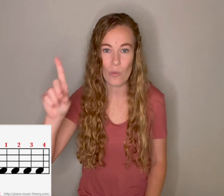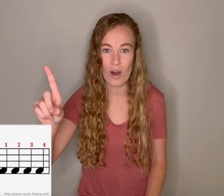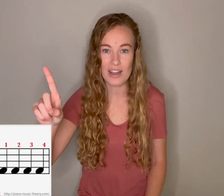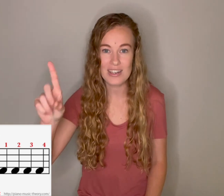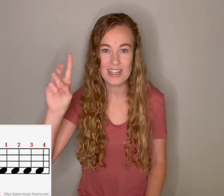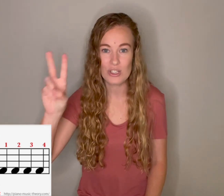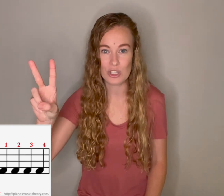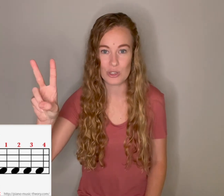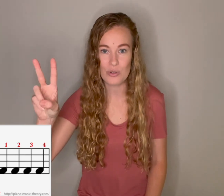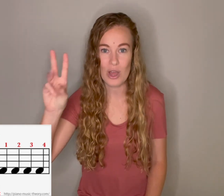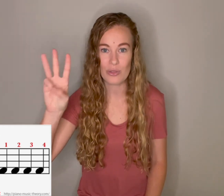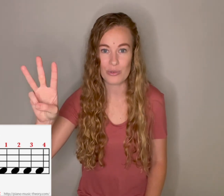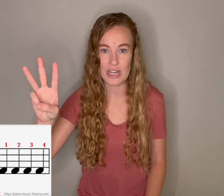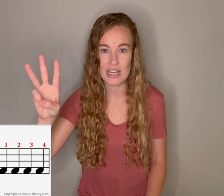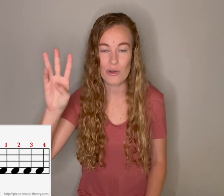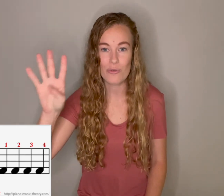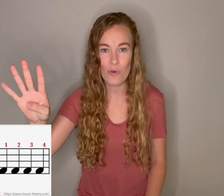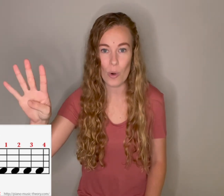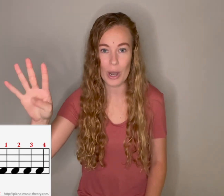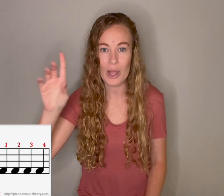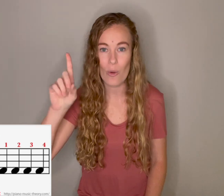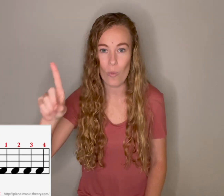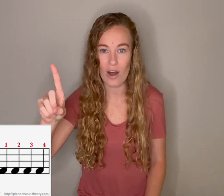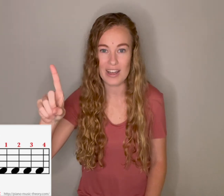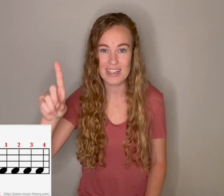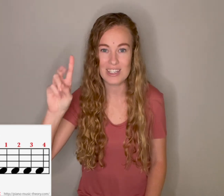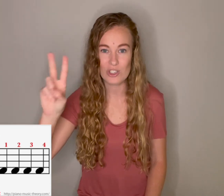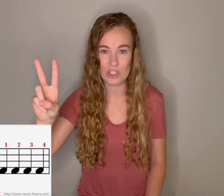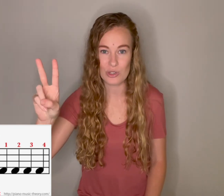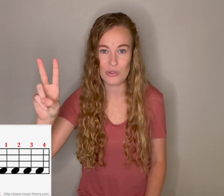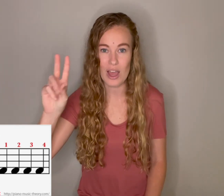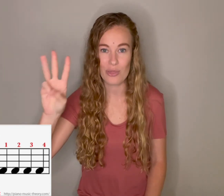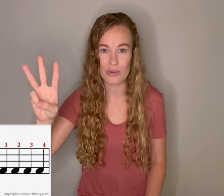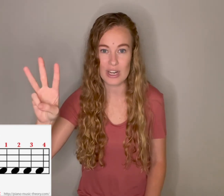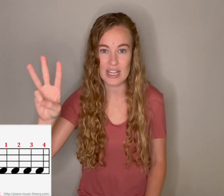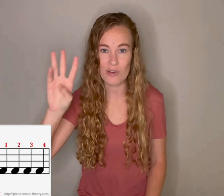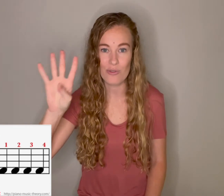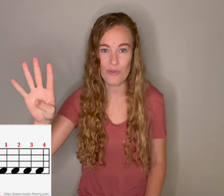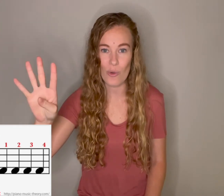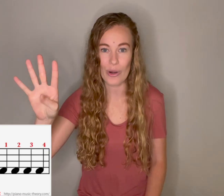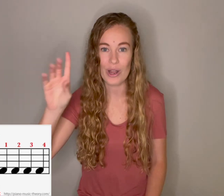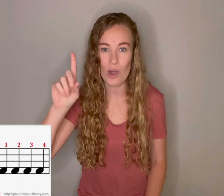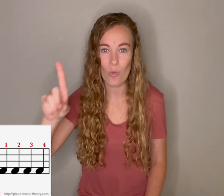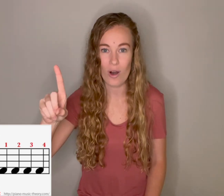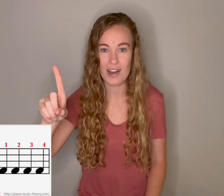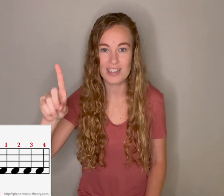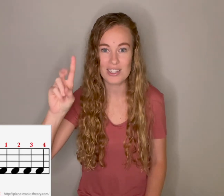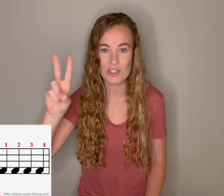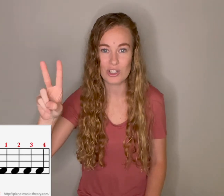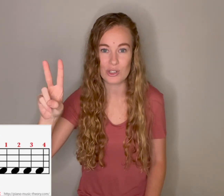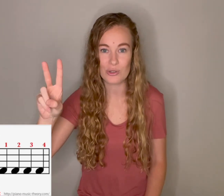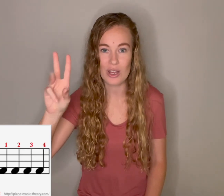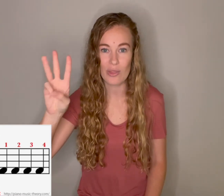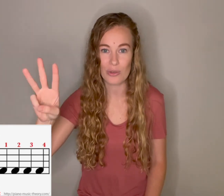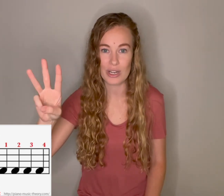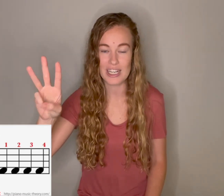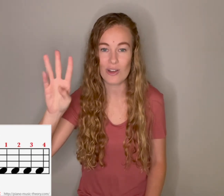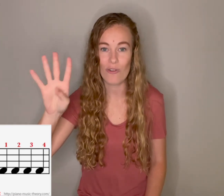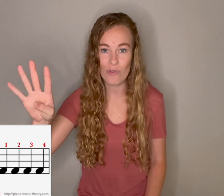One, two, three, four. One, two, three, four. One, two, three, four.